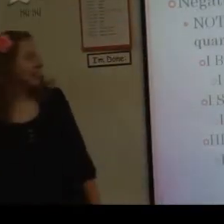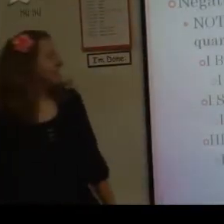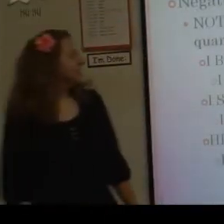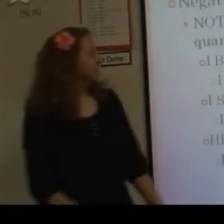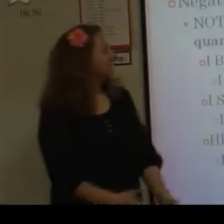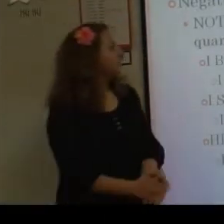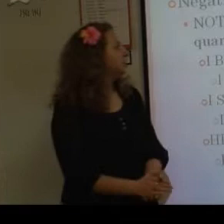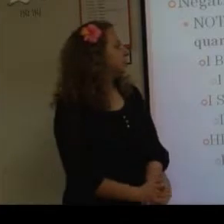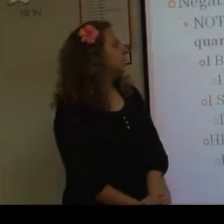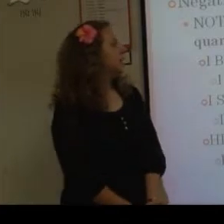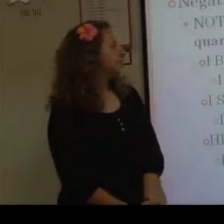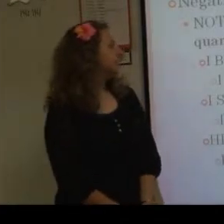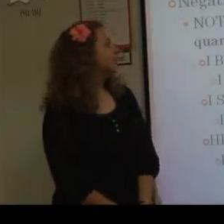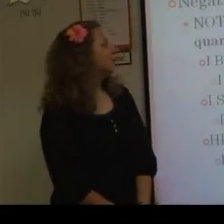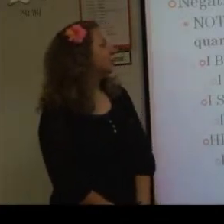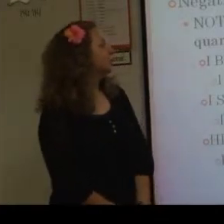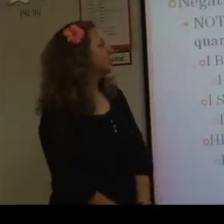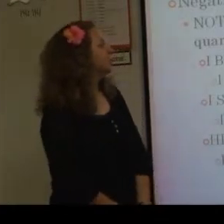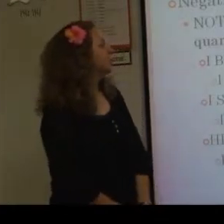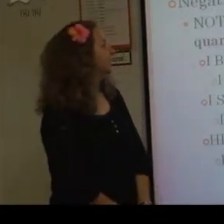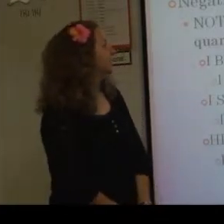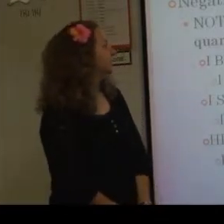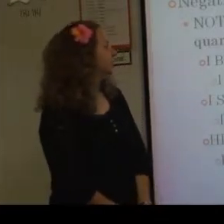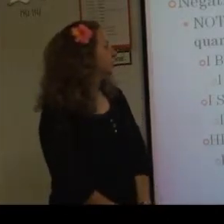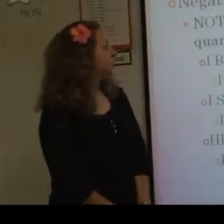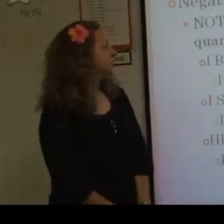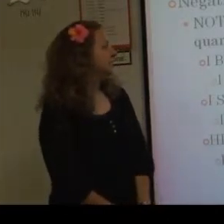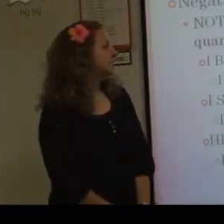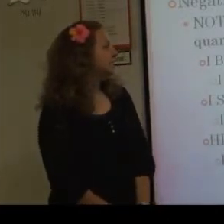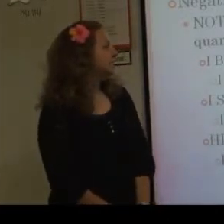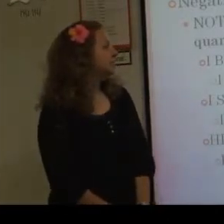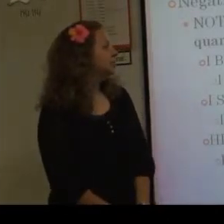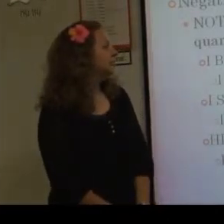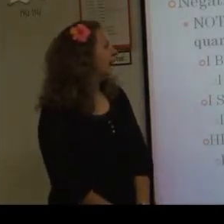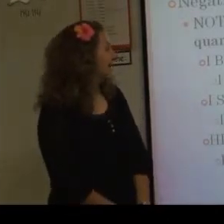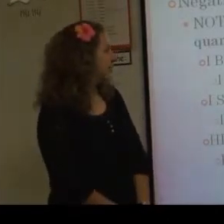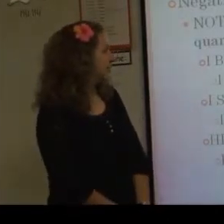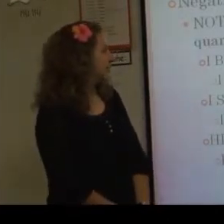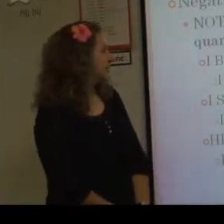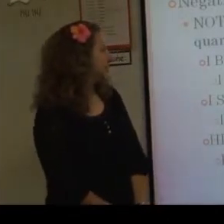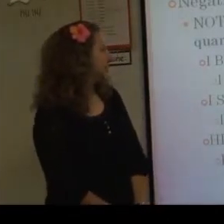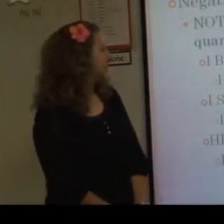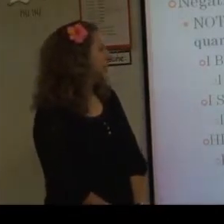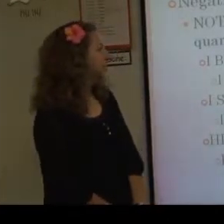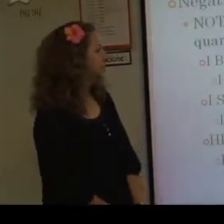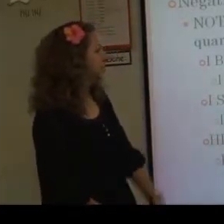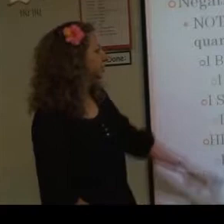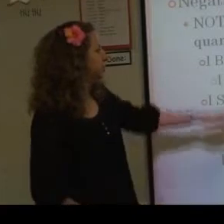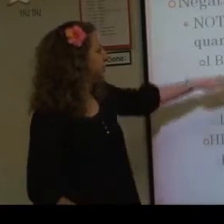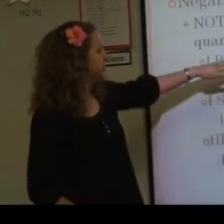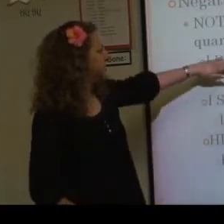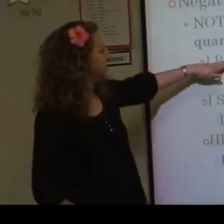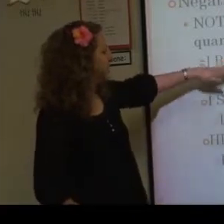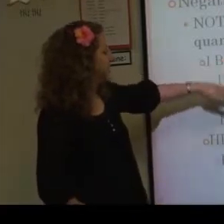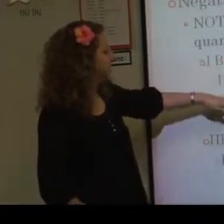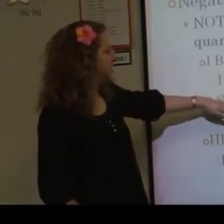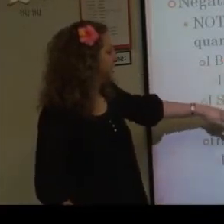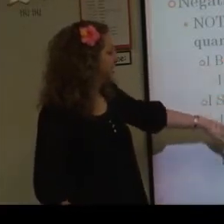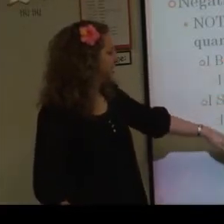Okay. And in this one, nothing is also used to indicate zero quantity. It is used after the verb. Okay? So this whole one is negated, negated,